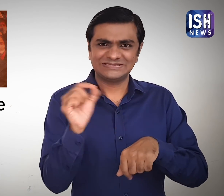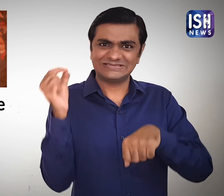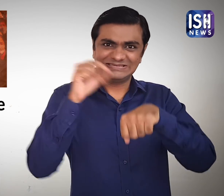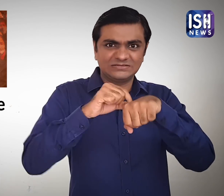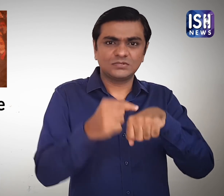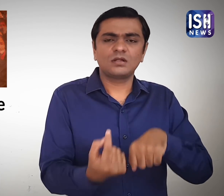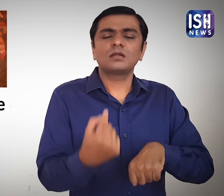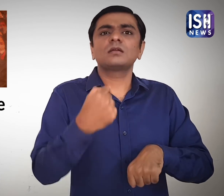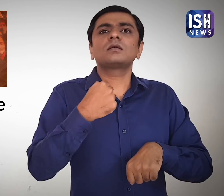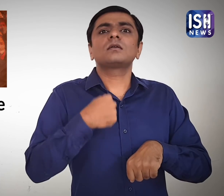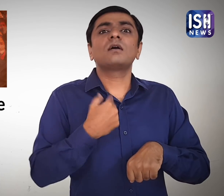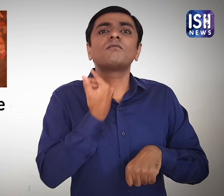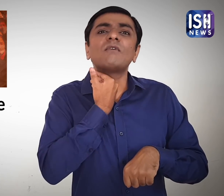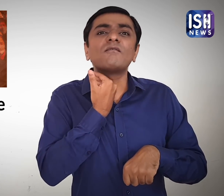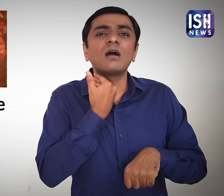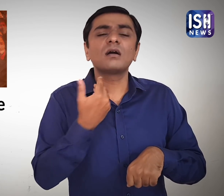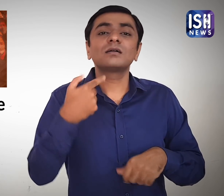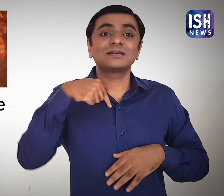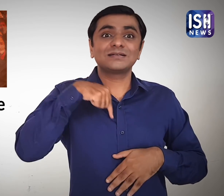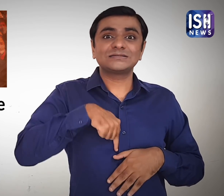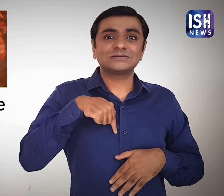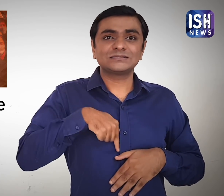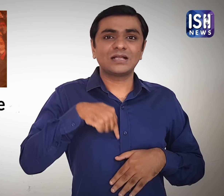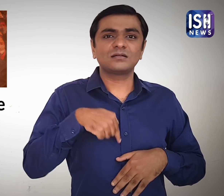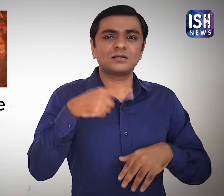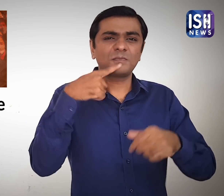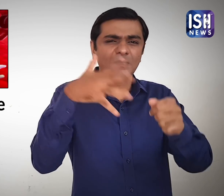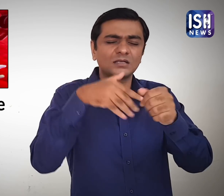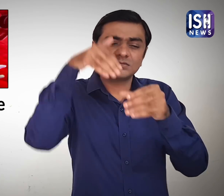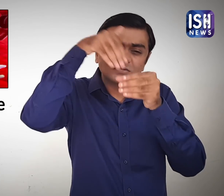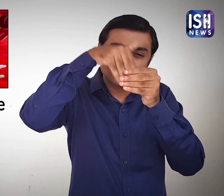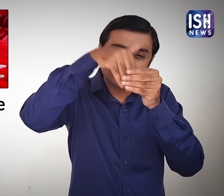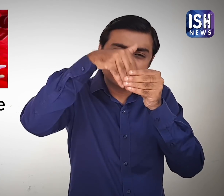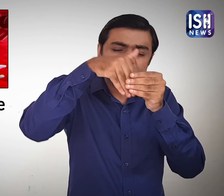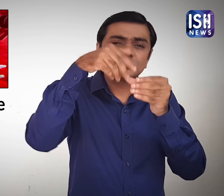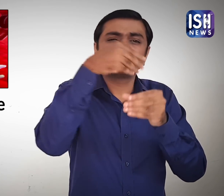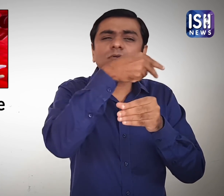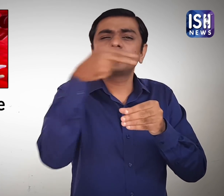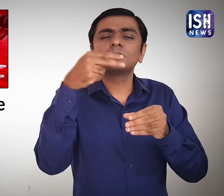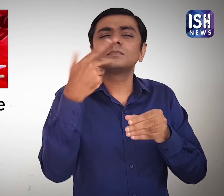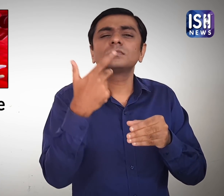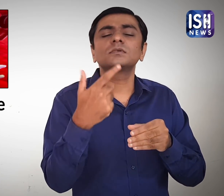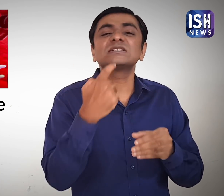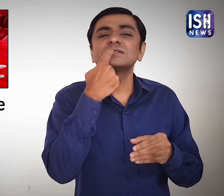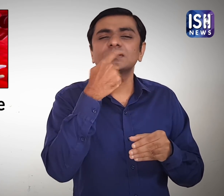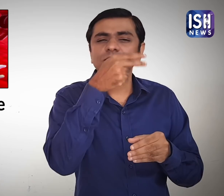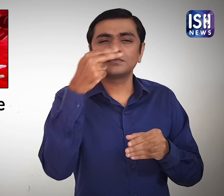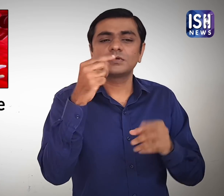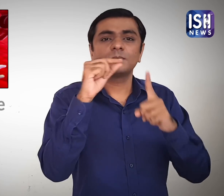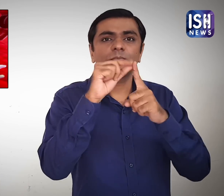The tick bite causes a reduction of the platelets in the blood which causes a high fever.